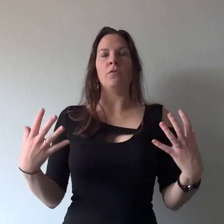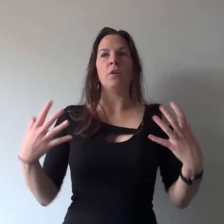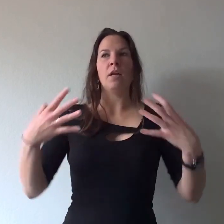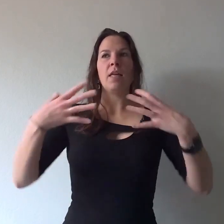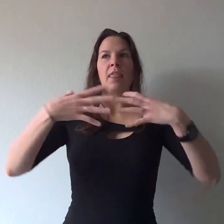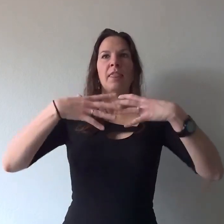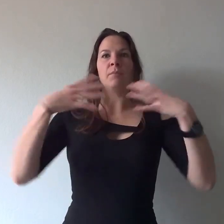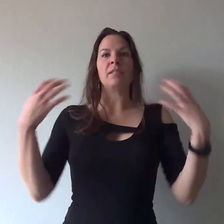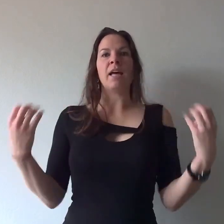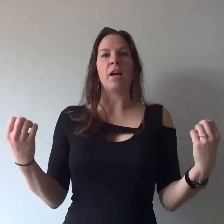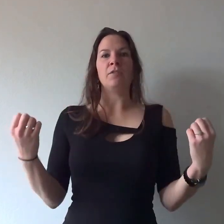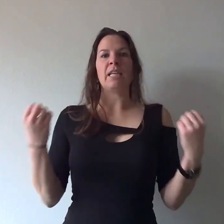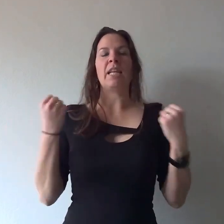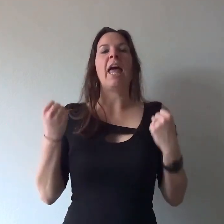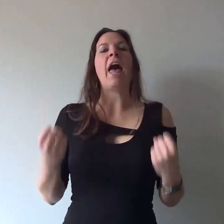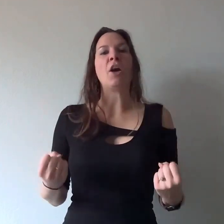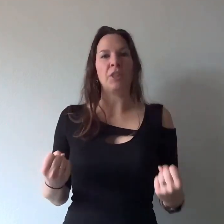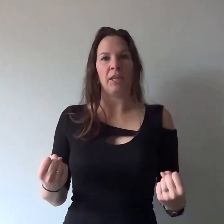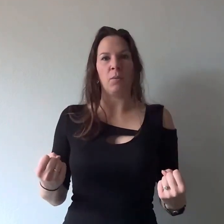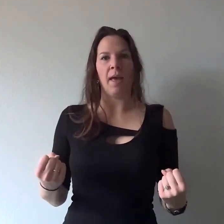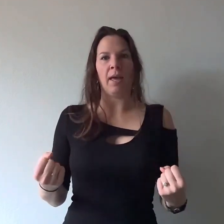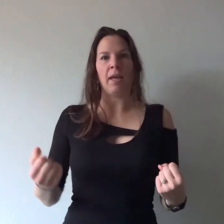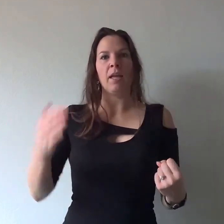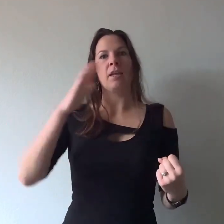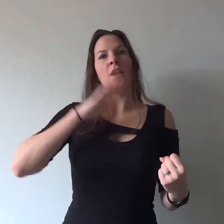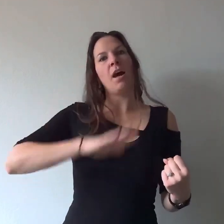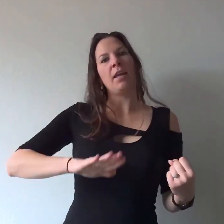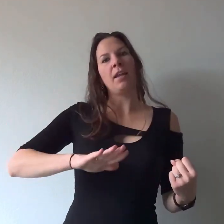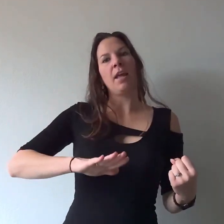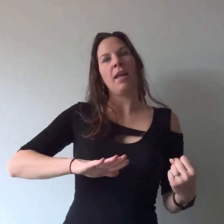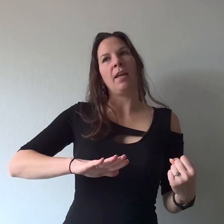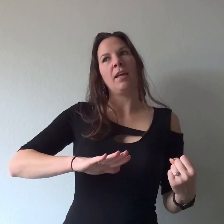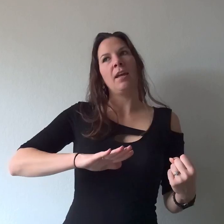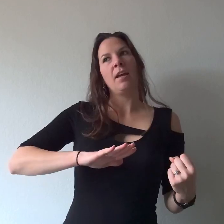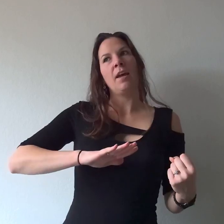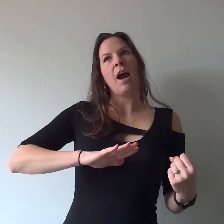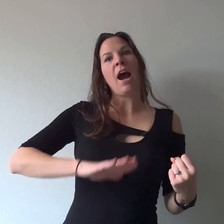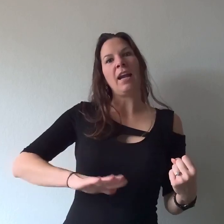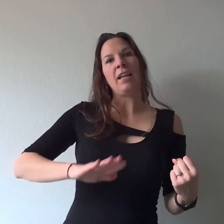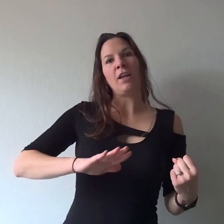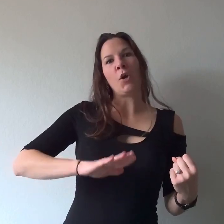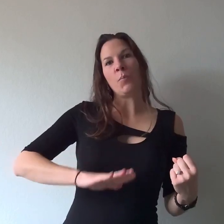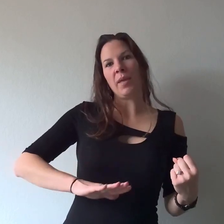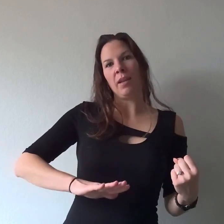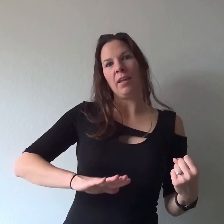themselves in a healthy way not in a hiding, omitting